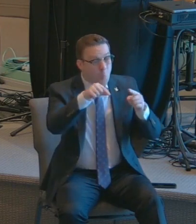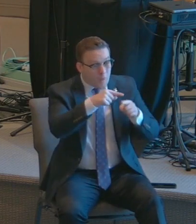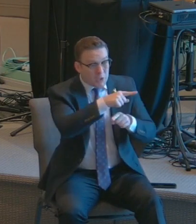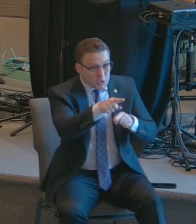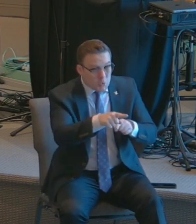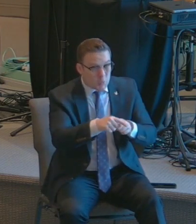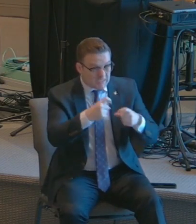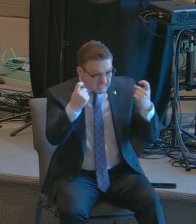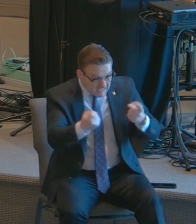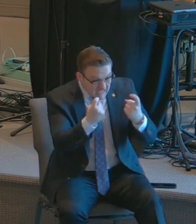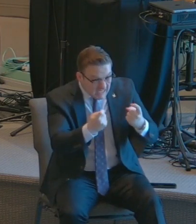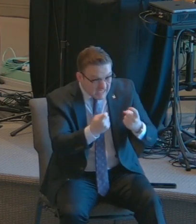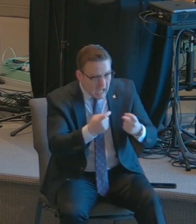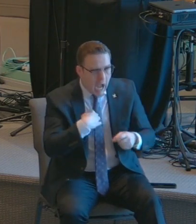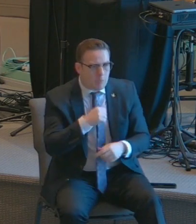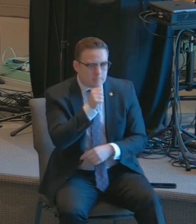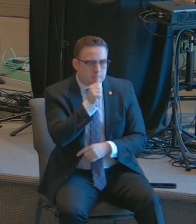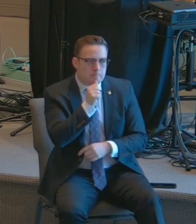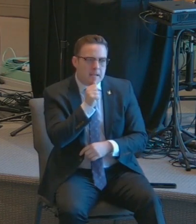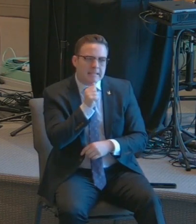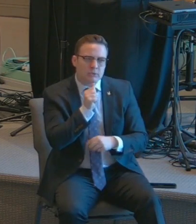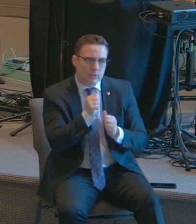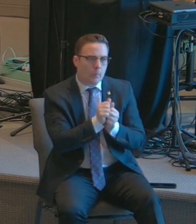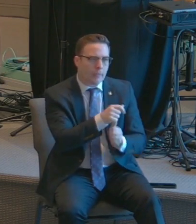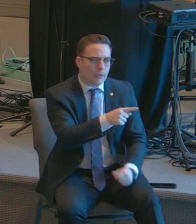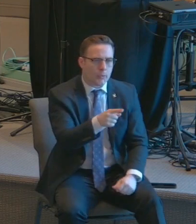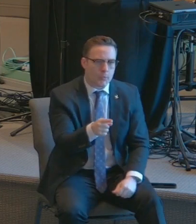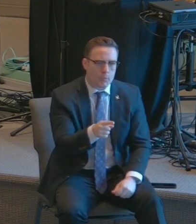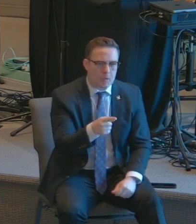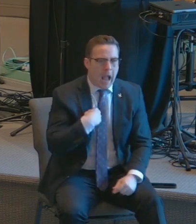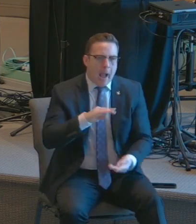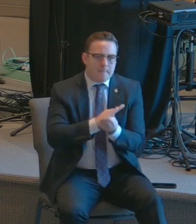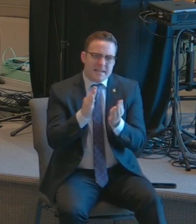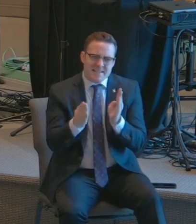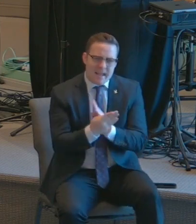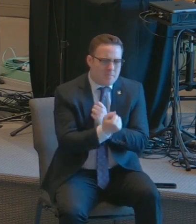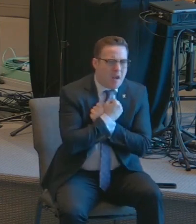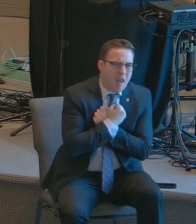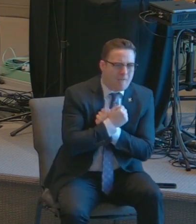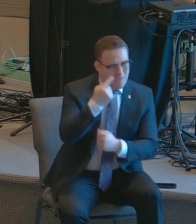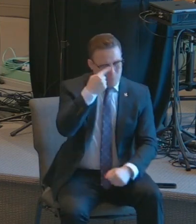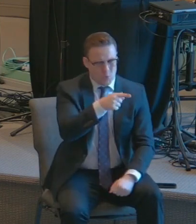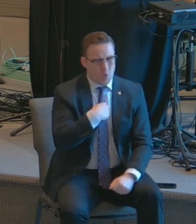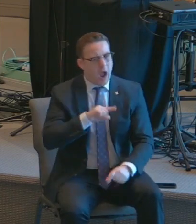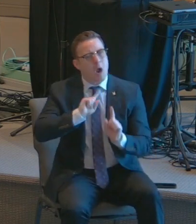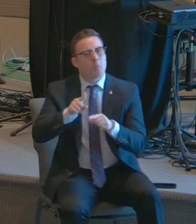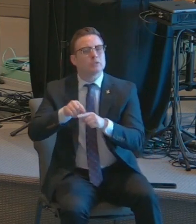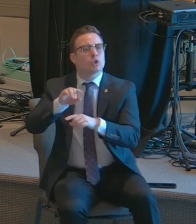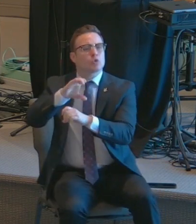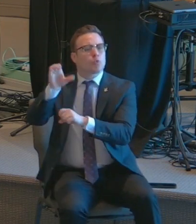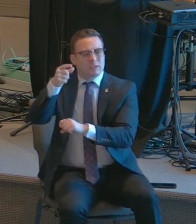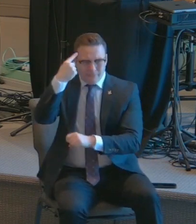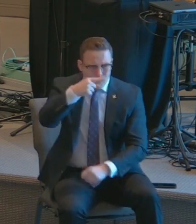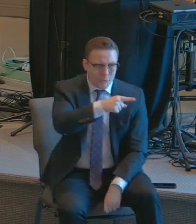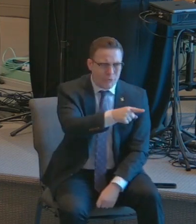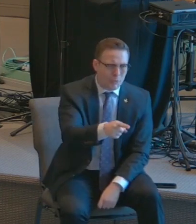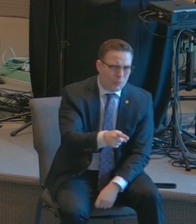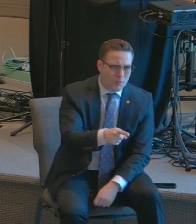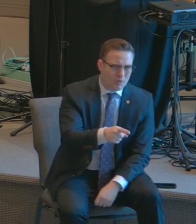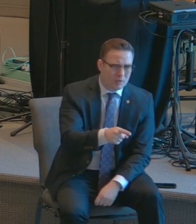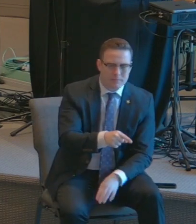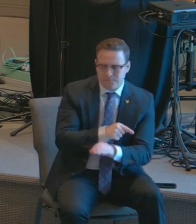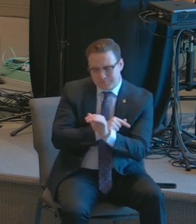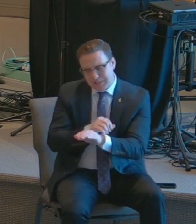sinning, I was patient for you. And that I came to be that love and I died on the cross for you and I gave myself for you. And he said,